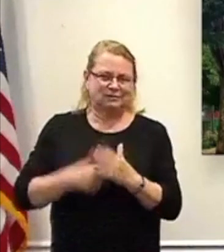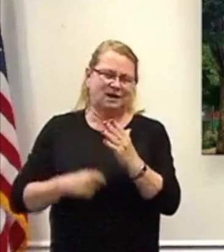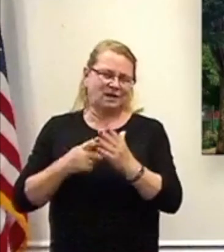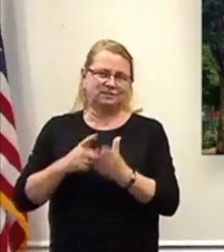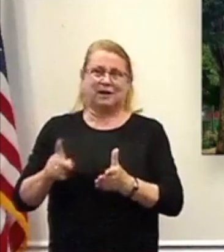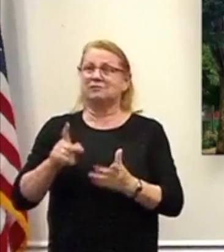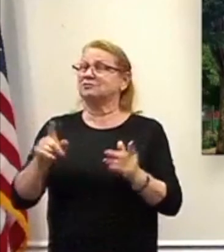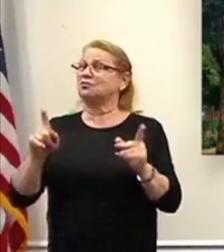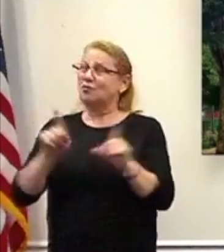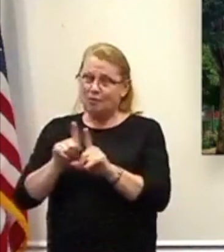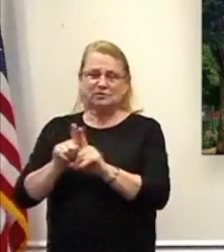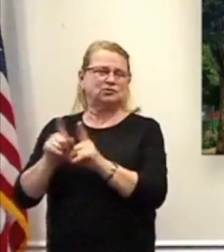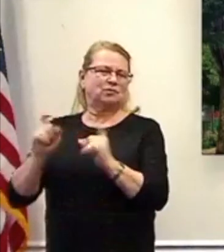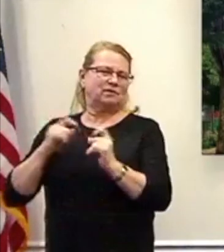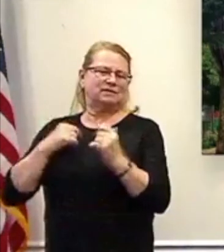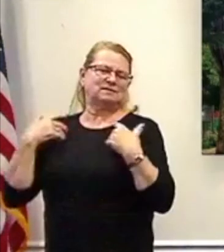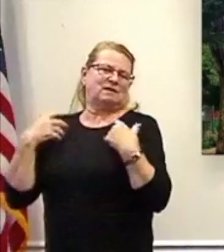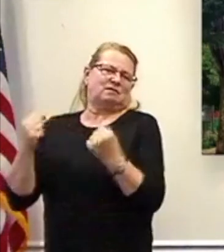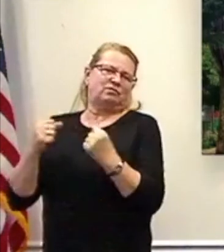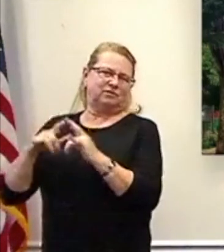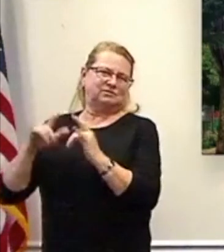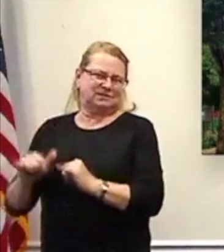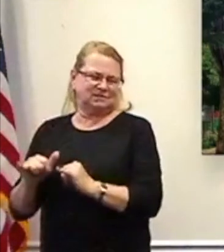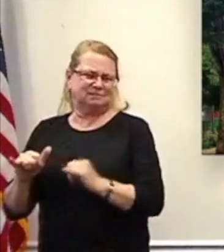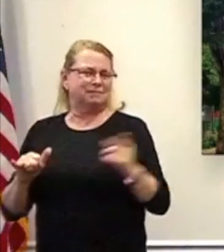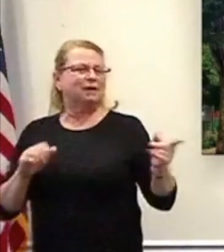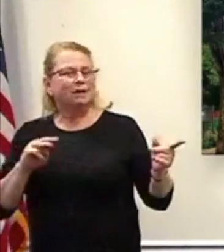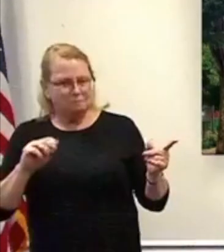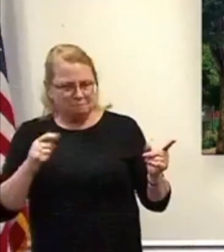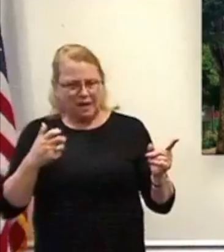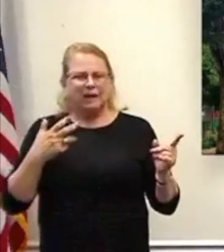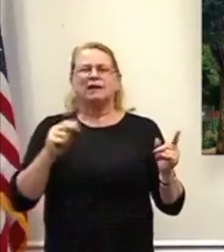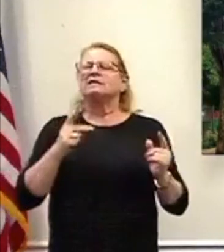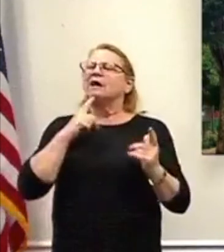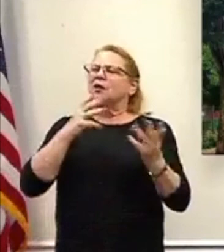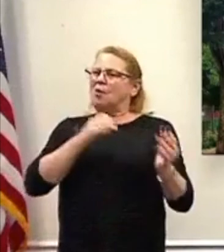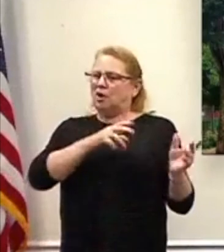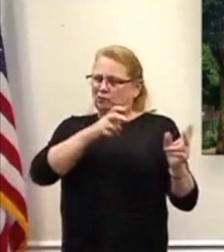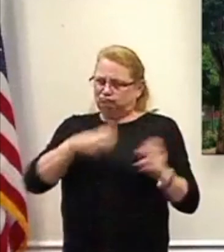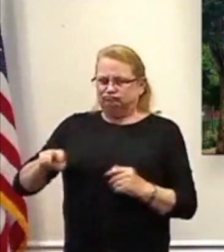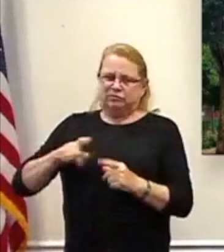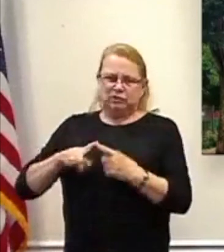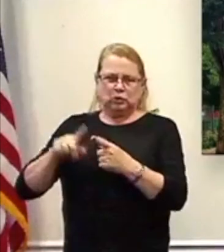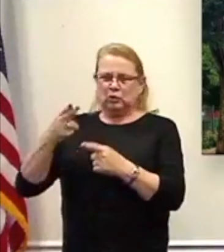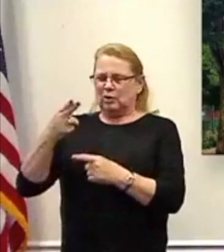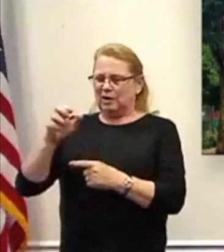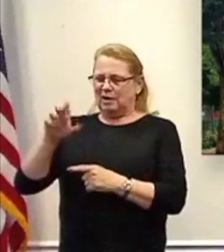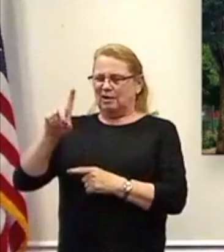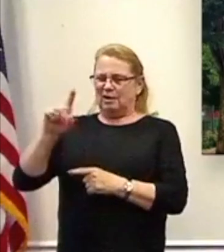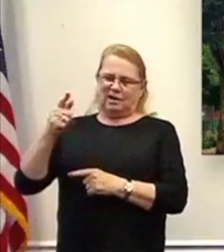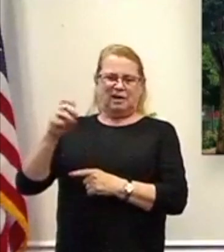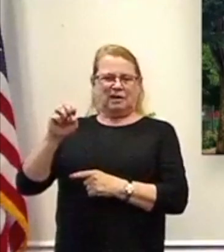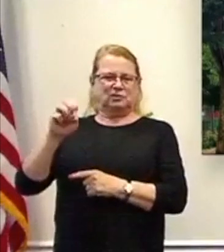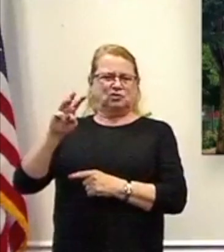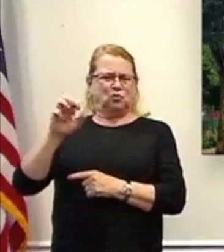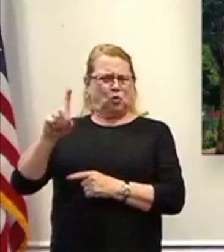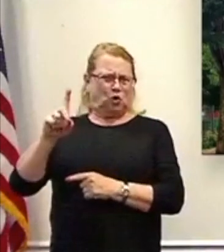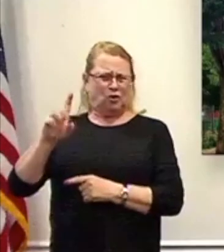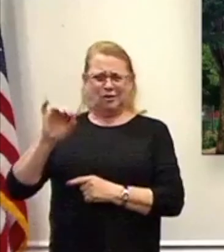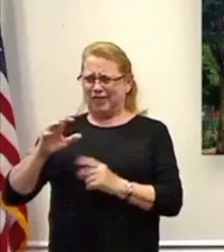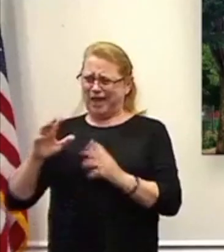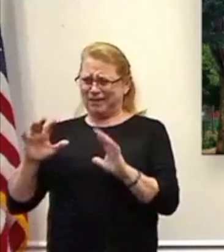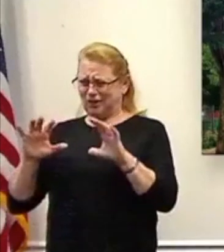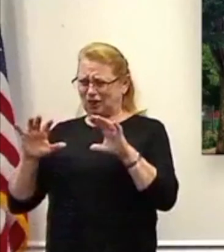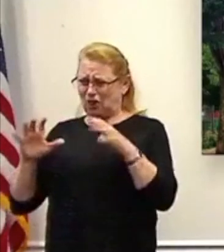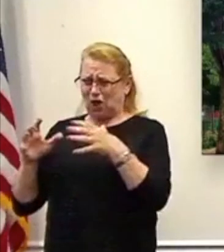So I appreciate that question. Megan, let's jump right to Hedgewood. I want to mention the Hedgewood cluster, if you